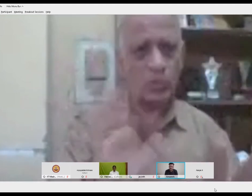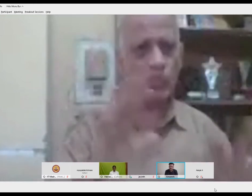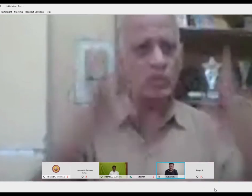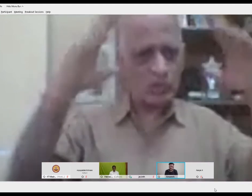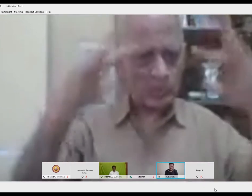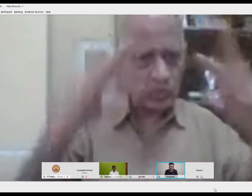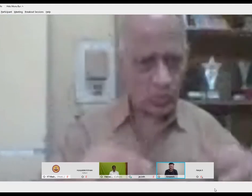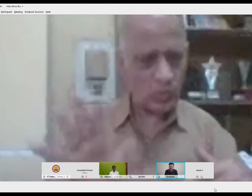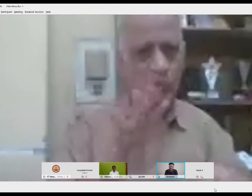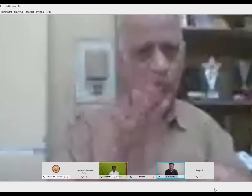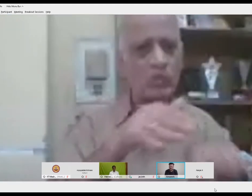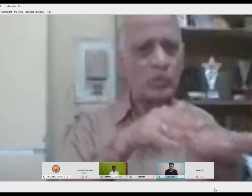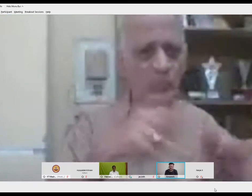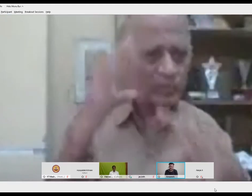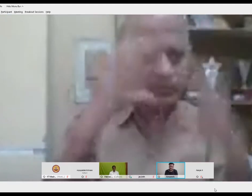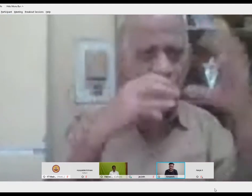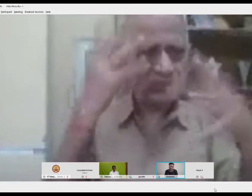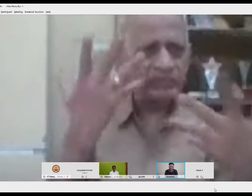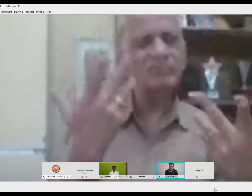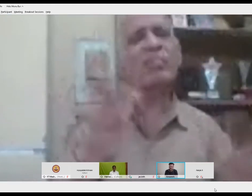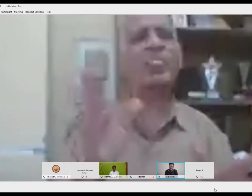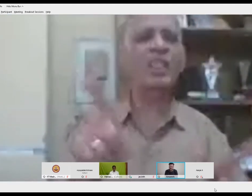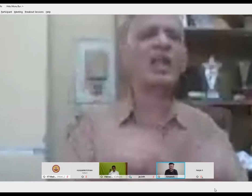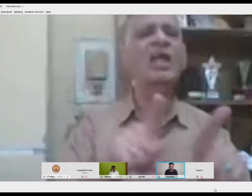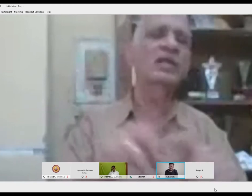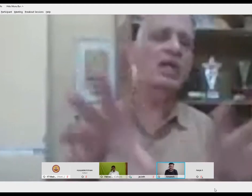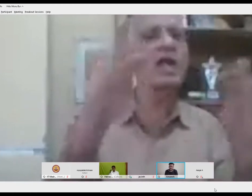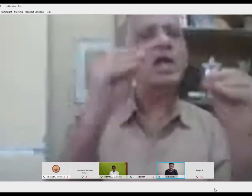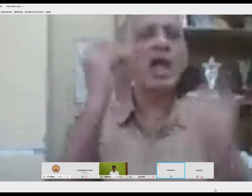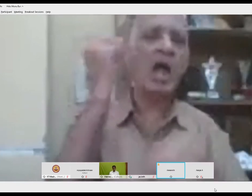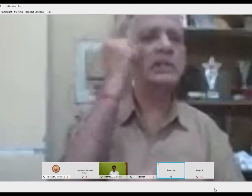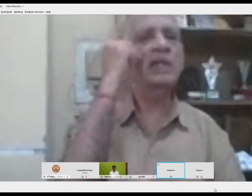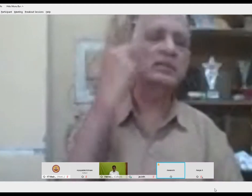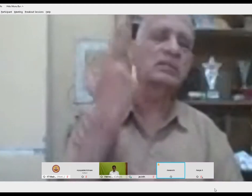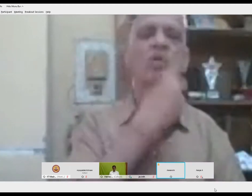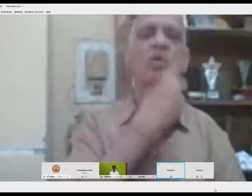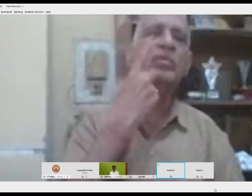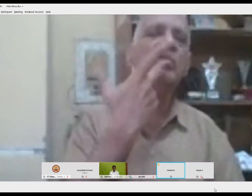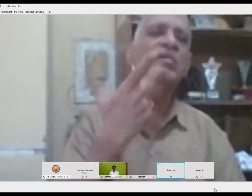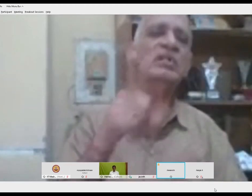consonants so we are not very sure whether it's no or slow or sure so